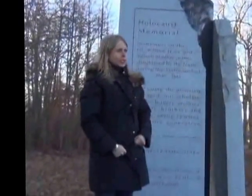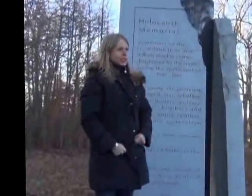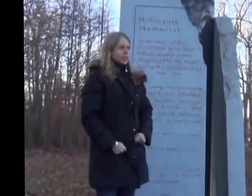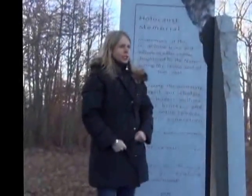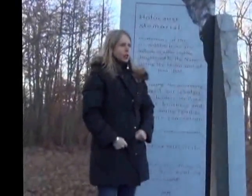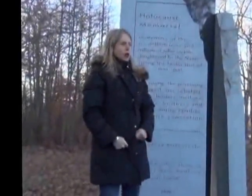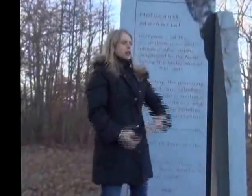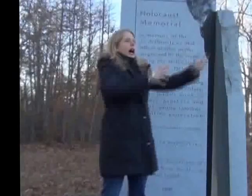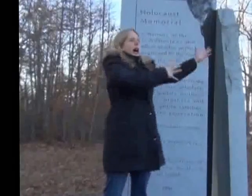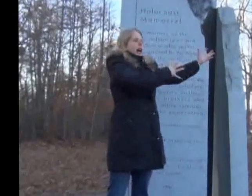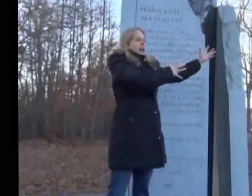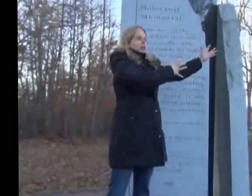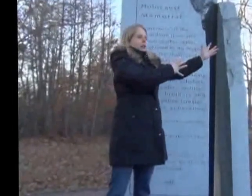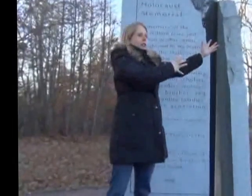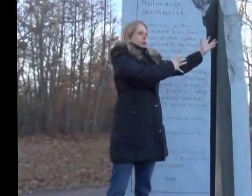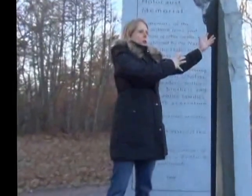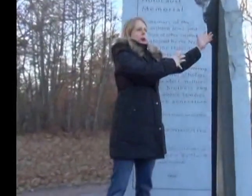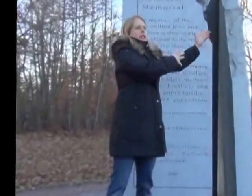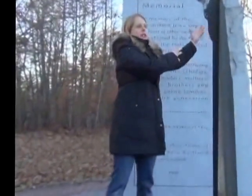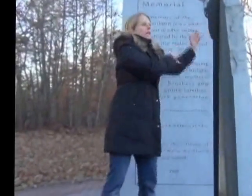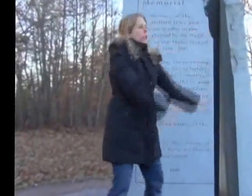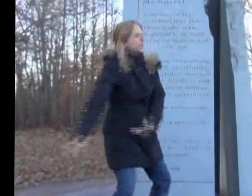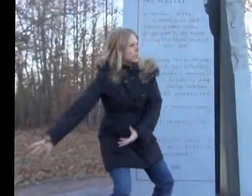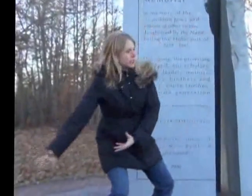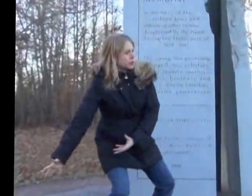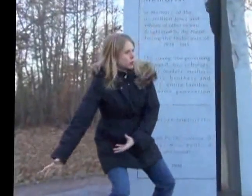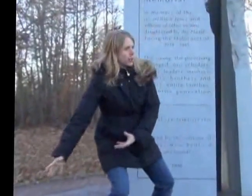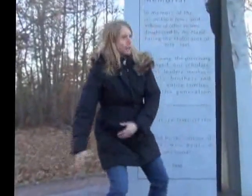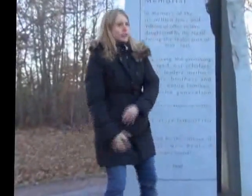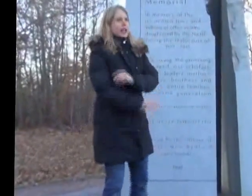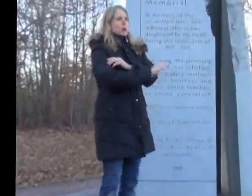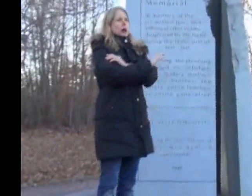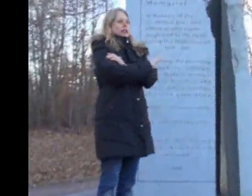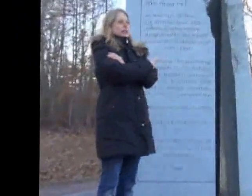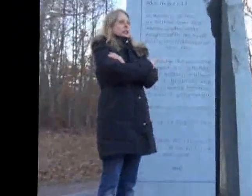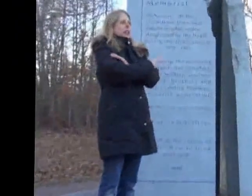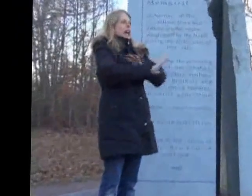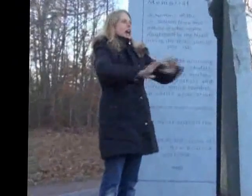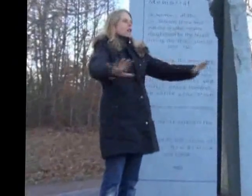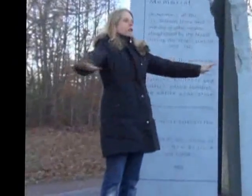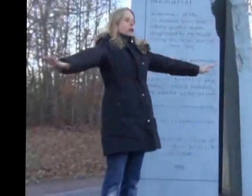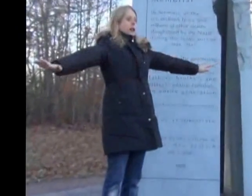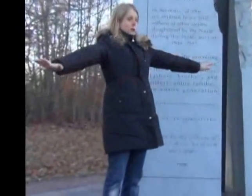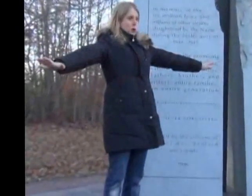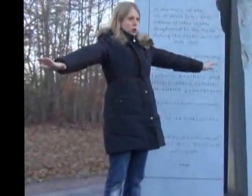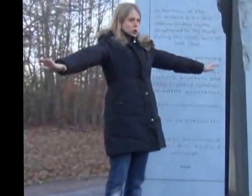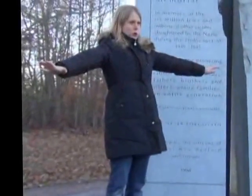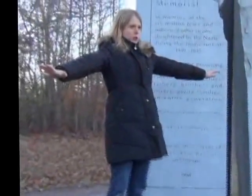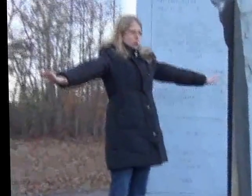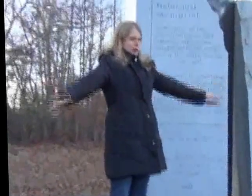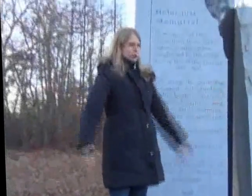you know, alive, but completely destroyed. I mean, they wanted it to be every emotion you can imagine.